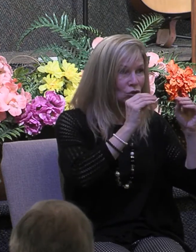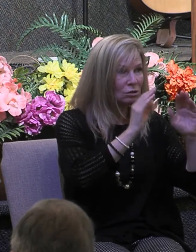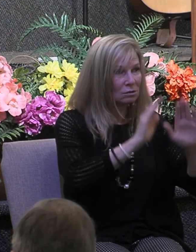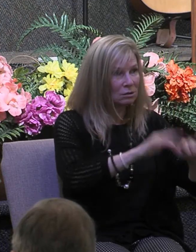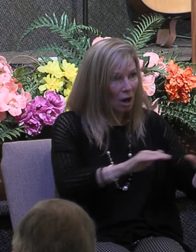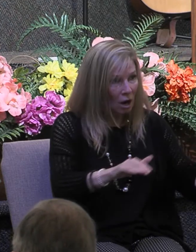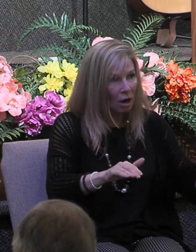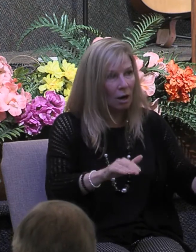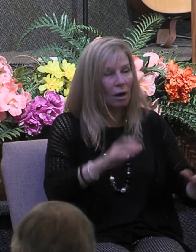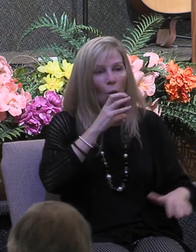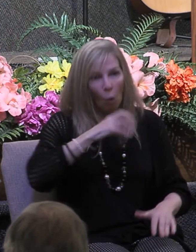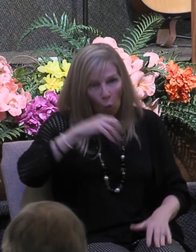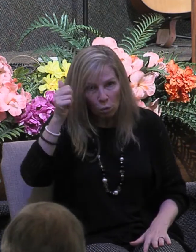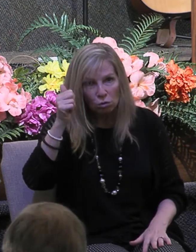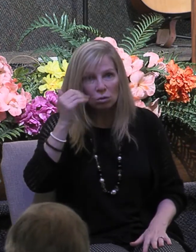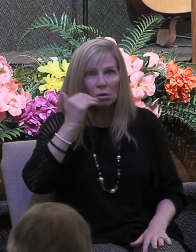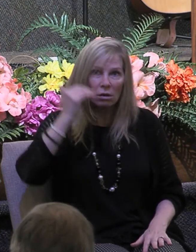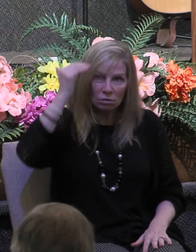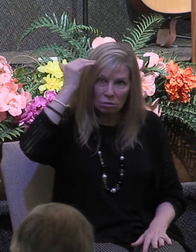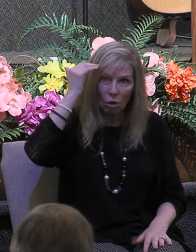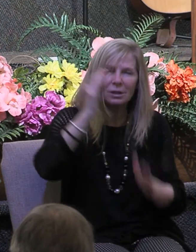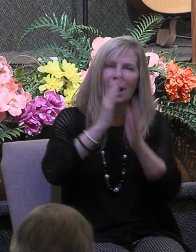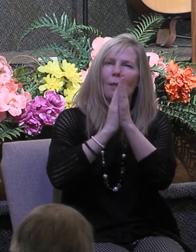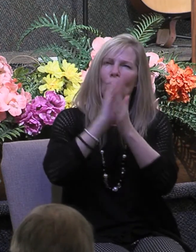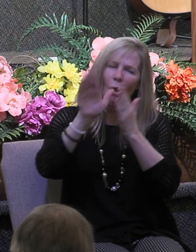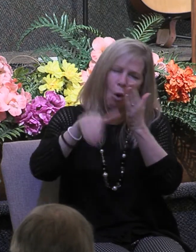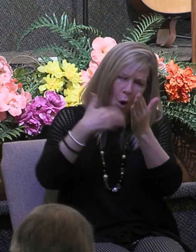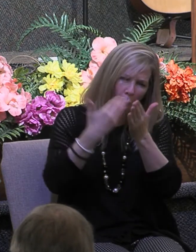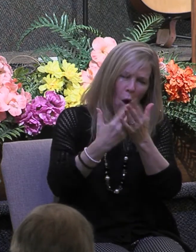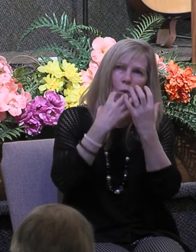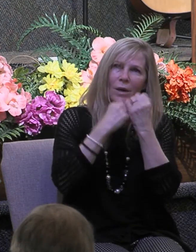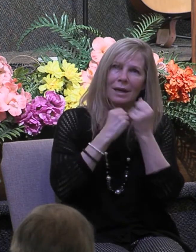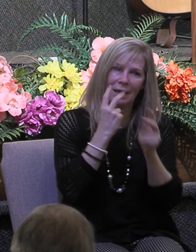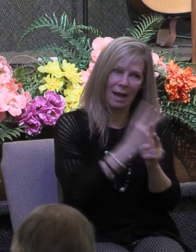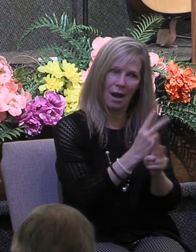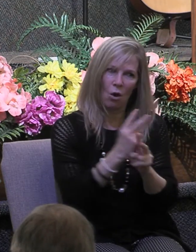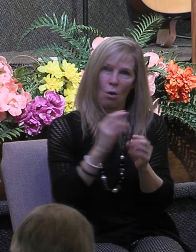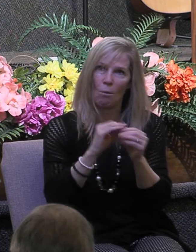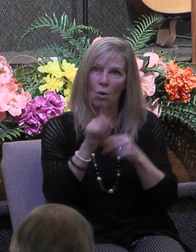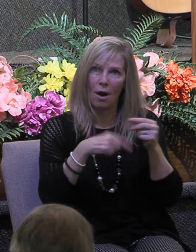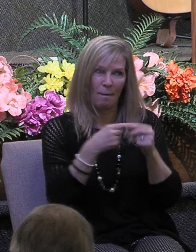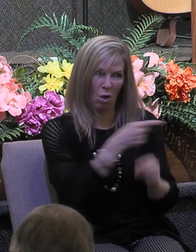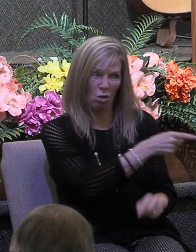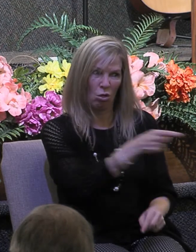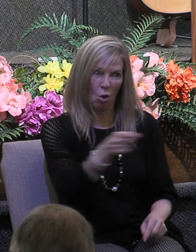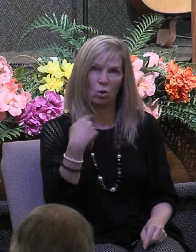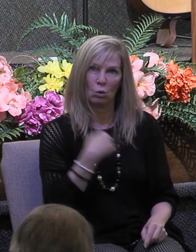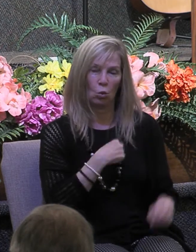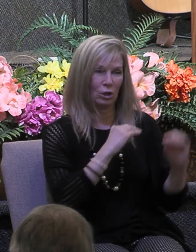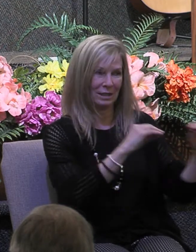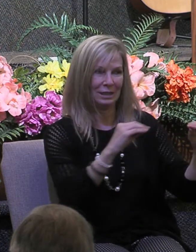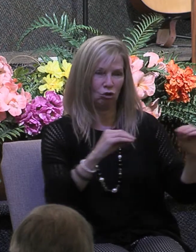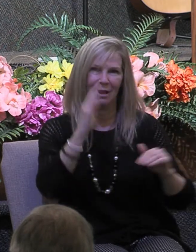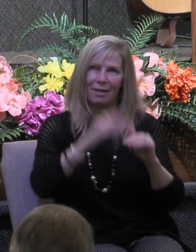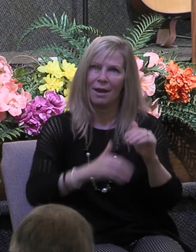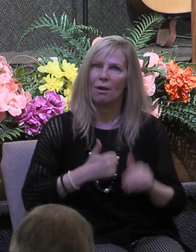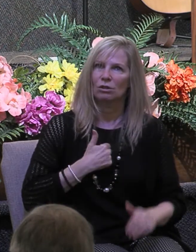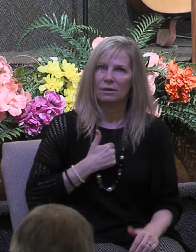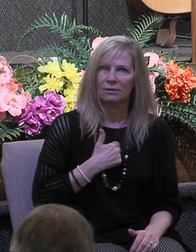I pray that all of us Lord would care more about those we're teaching than about ourselves and I pray Lord that you help us